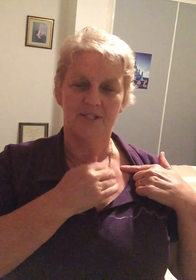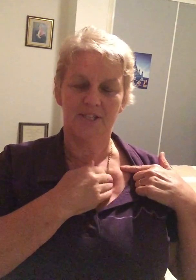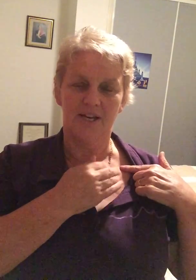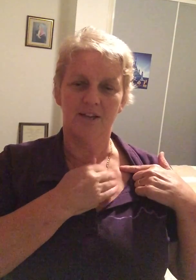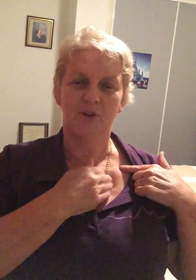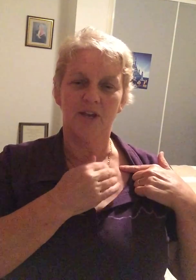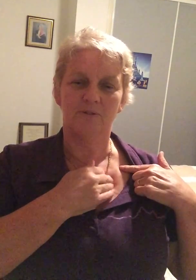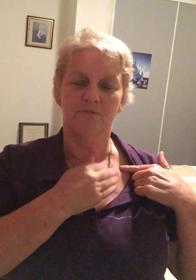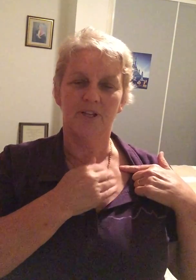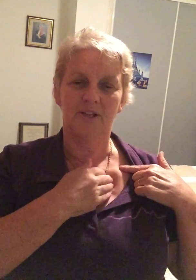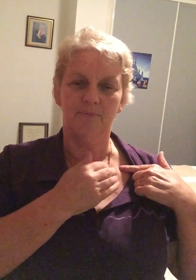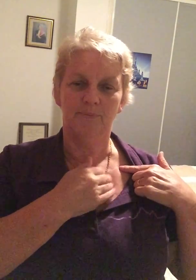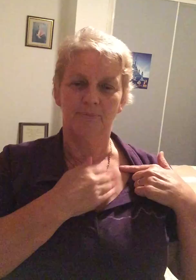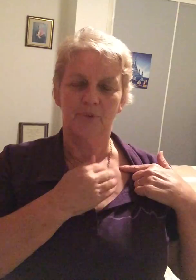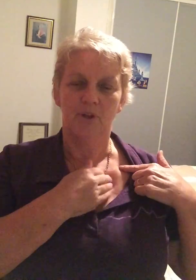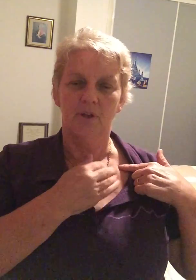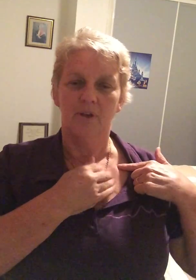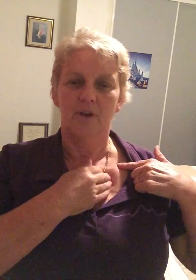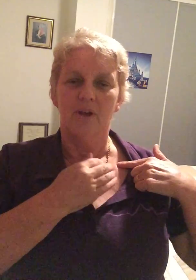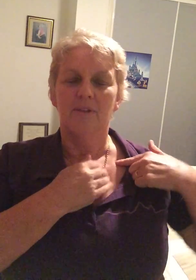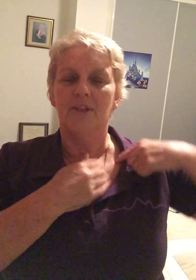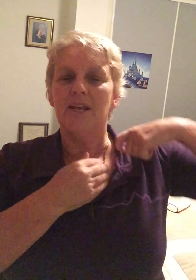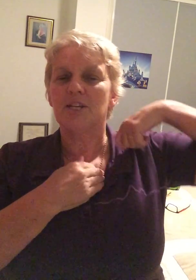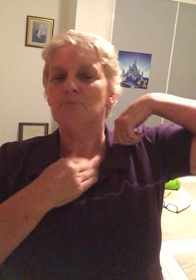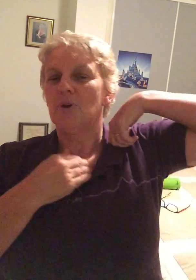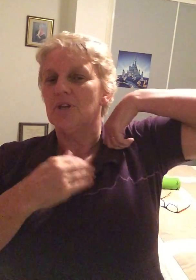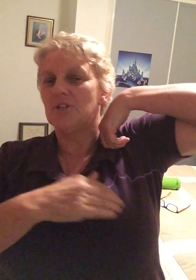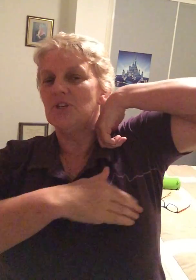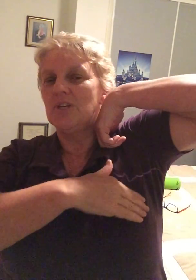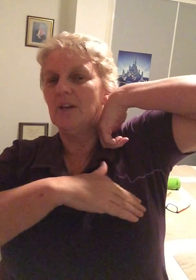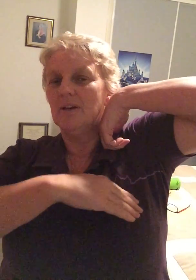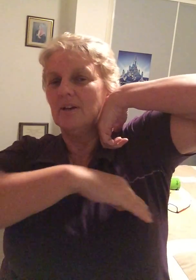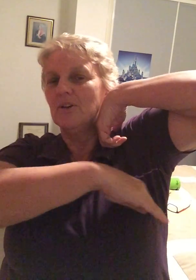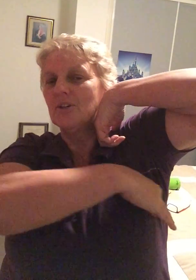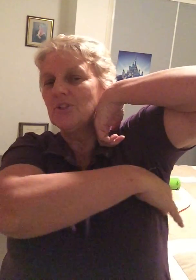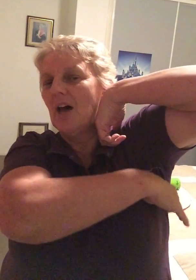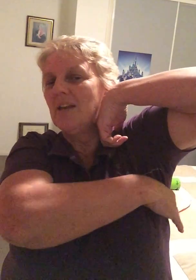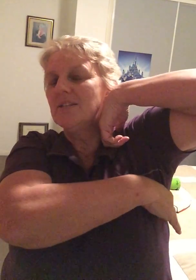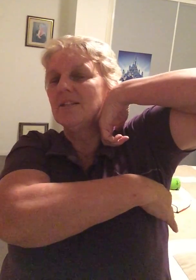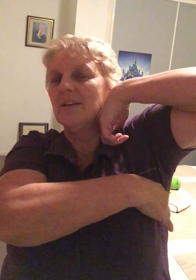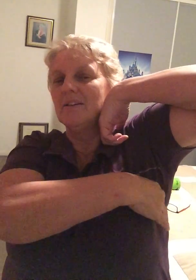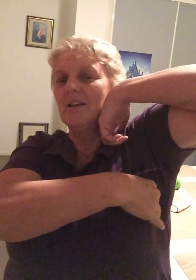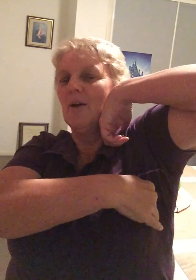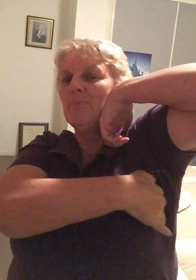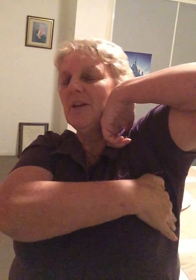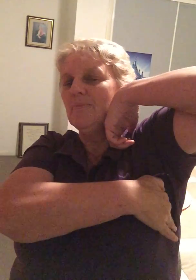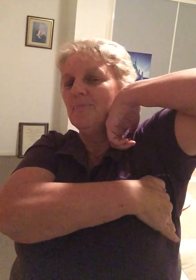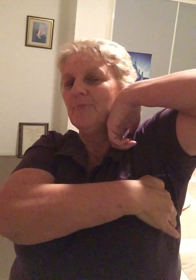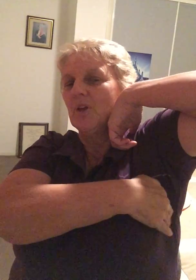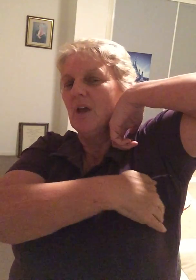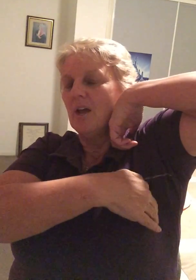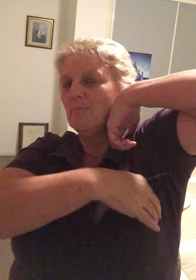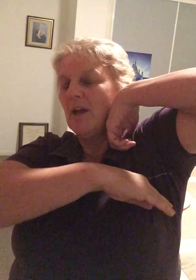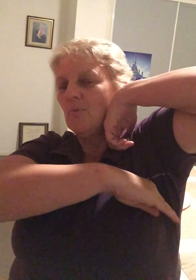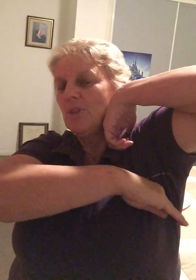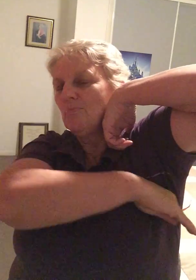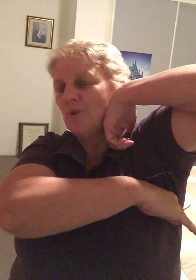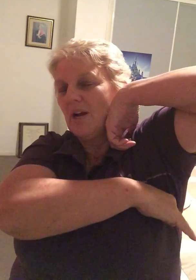stating how you're feeling the next spot is here so under the armpit and about where the bra